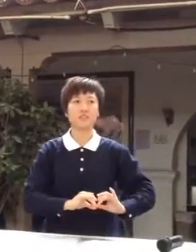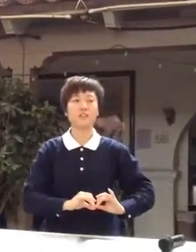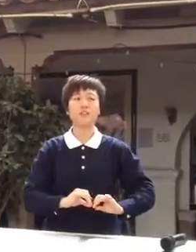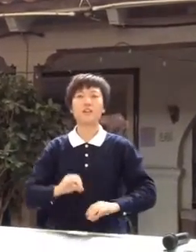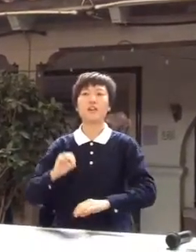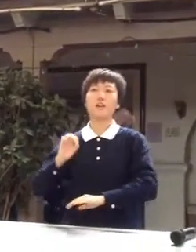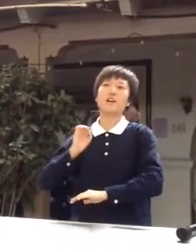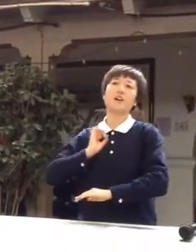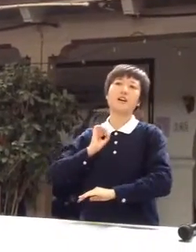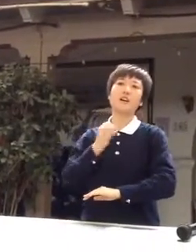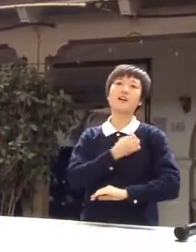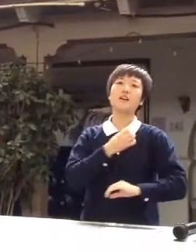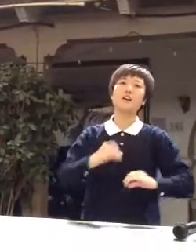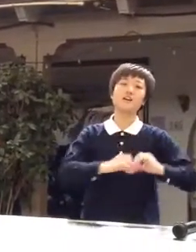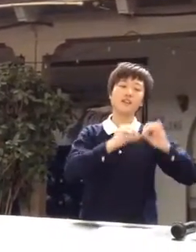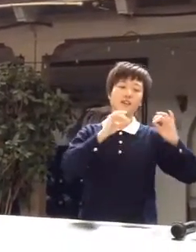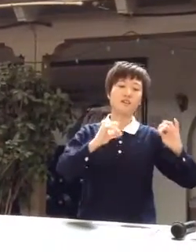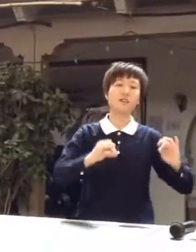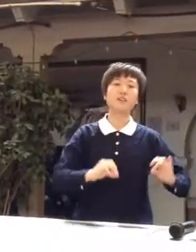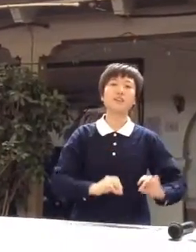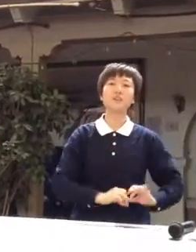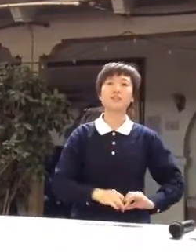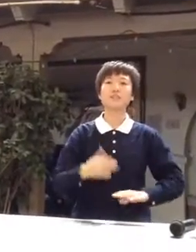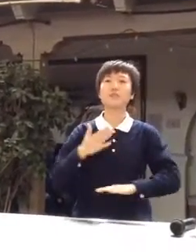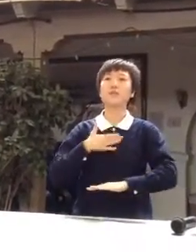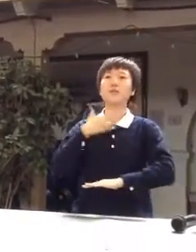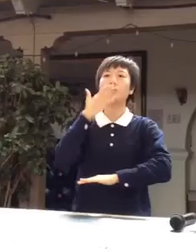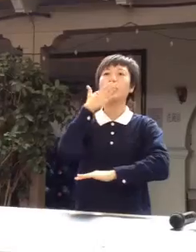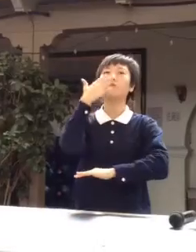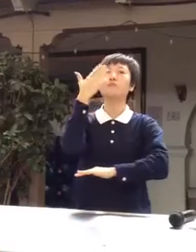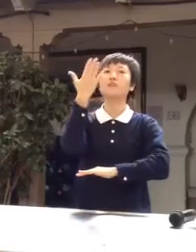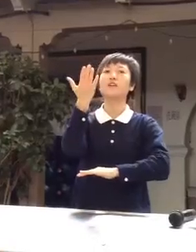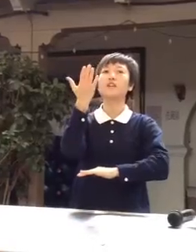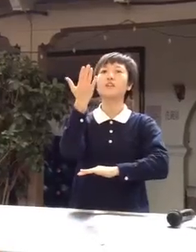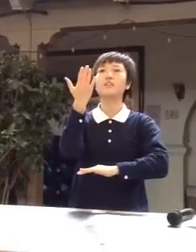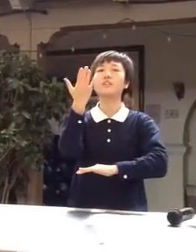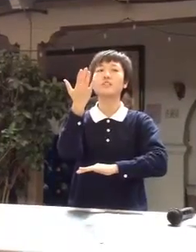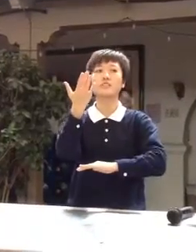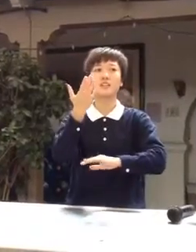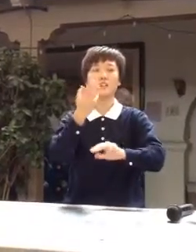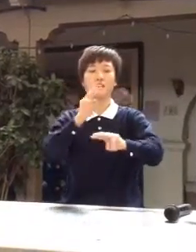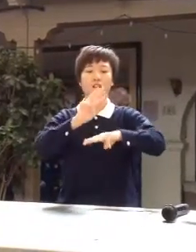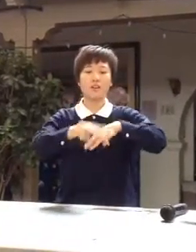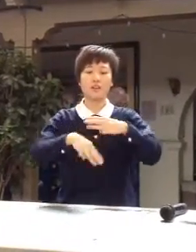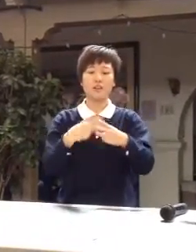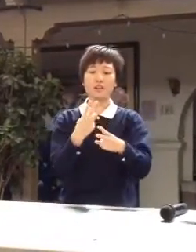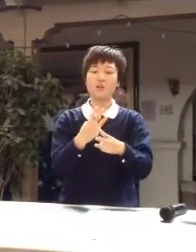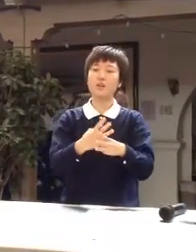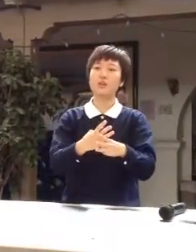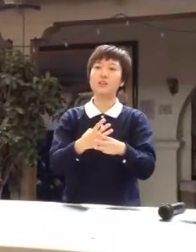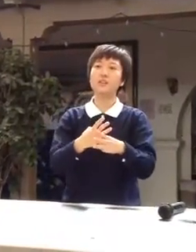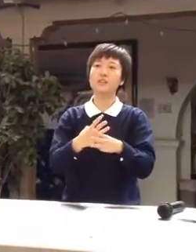Our hearts feel grateful, the world